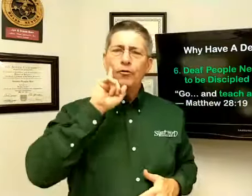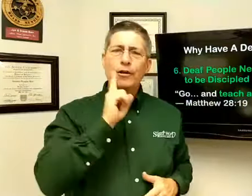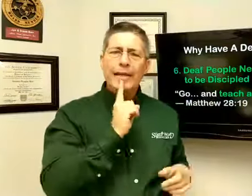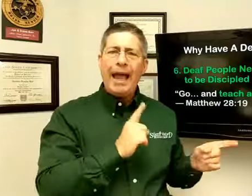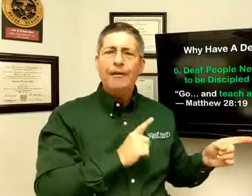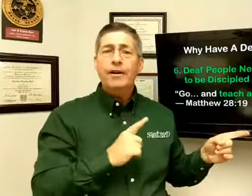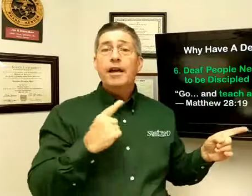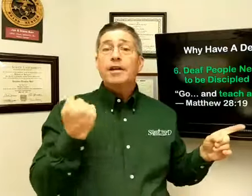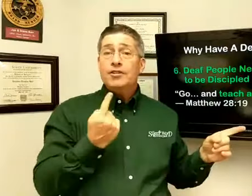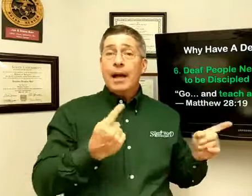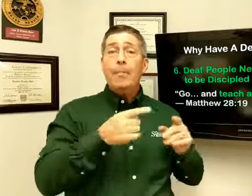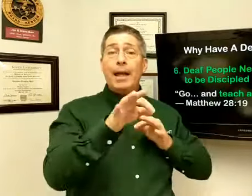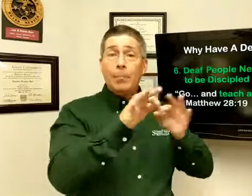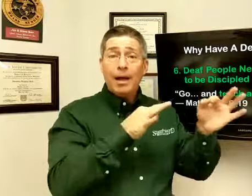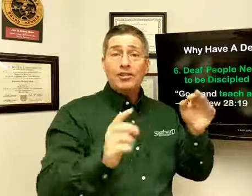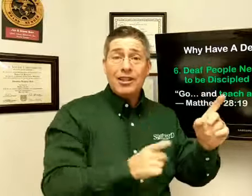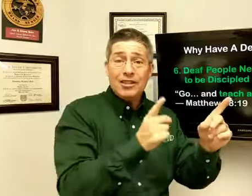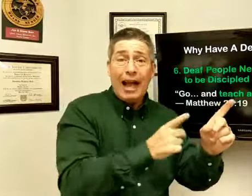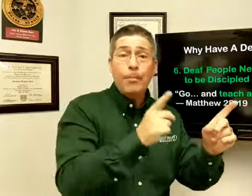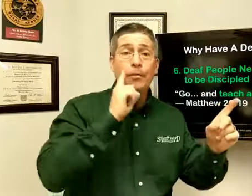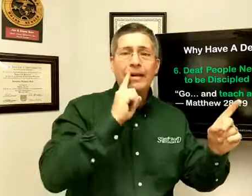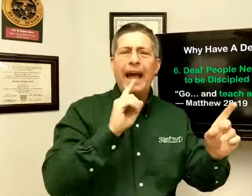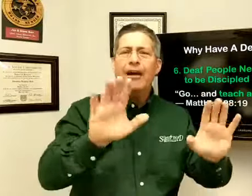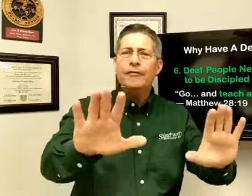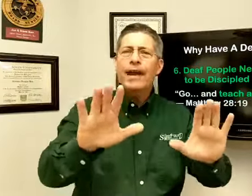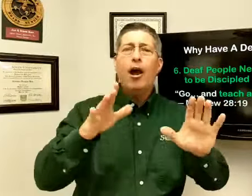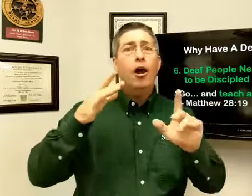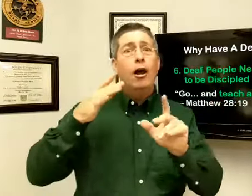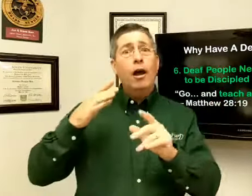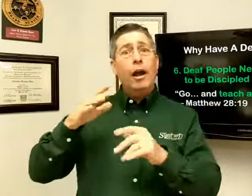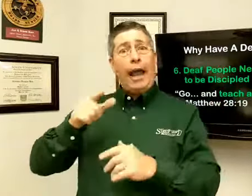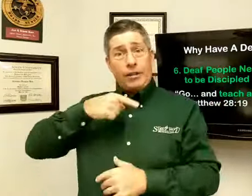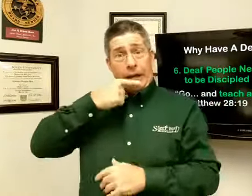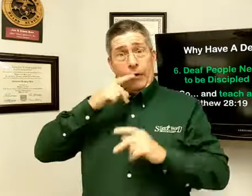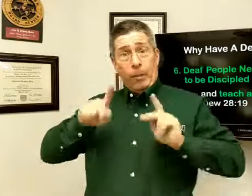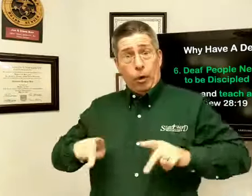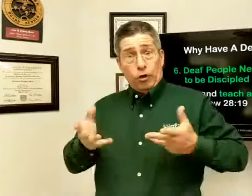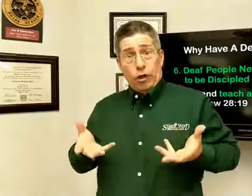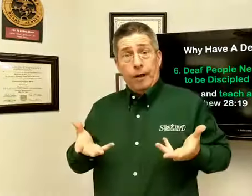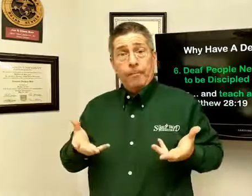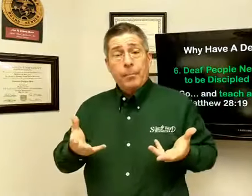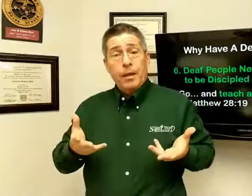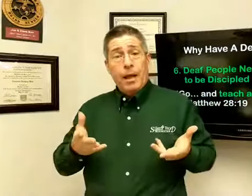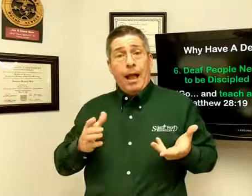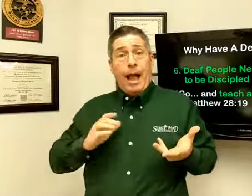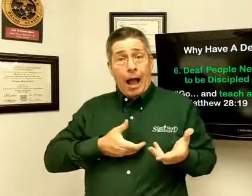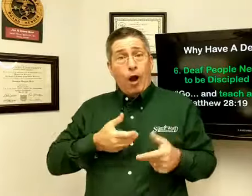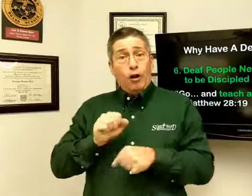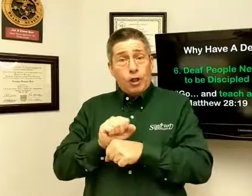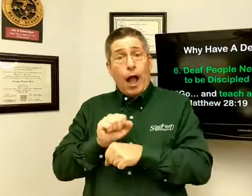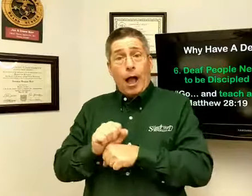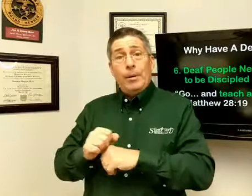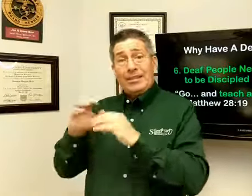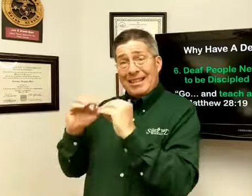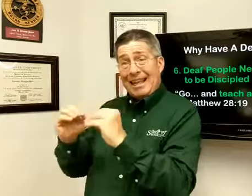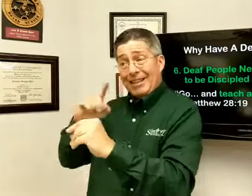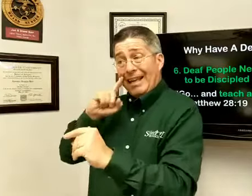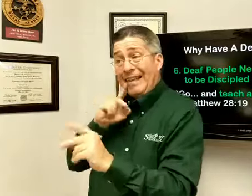for deaf. Somebody must disciple the deaf. Now, as a hearing person, our job is to teach a deaf